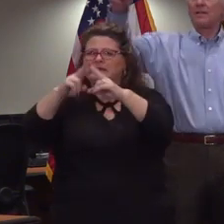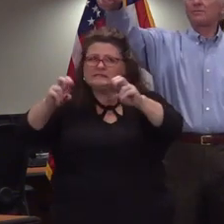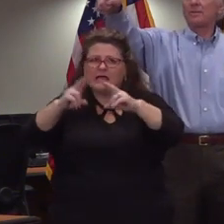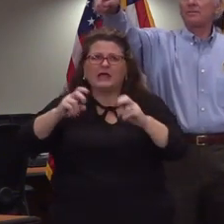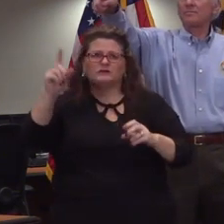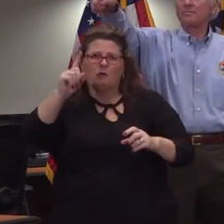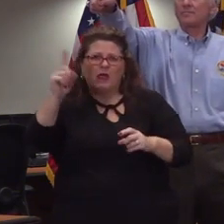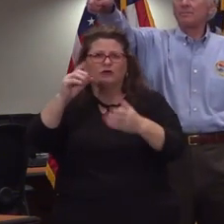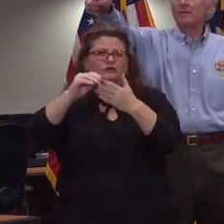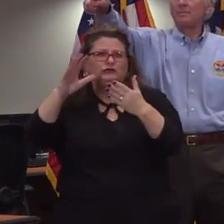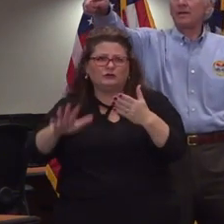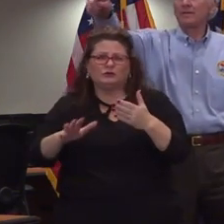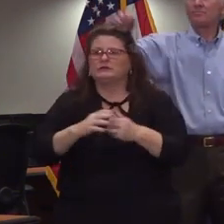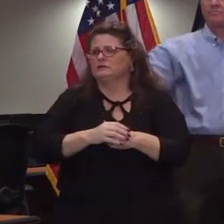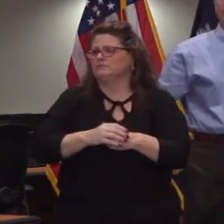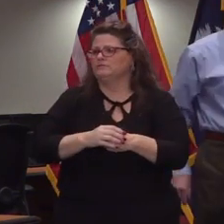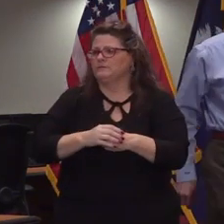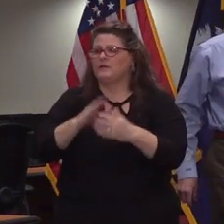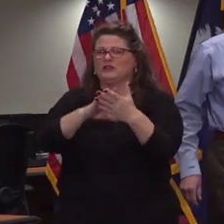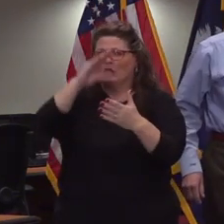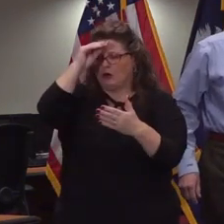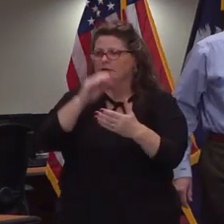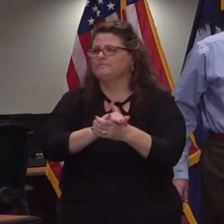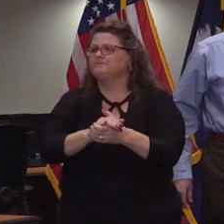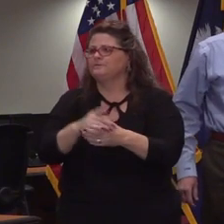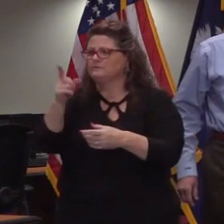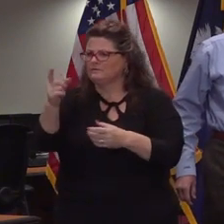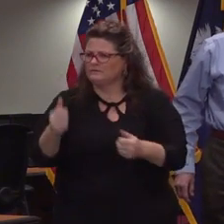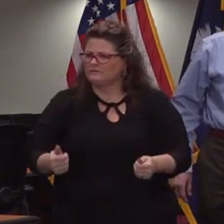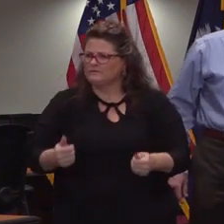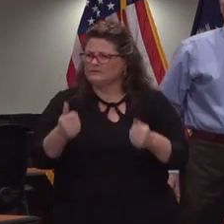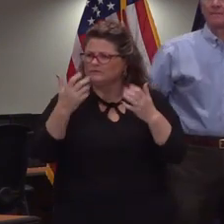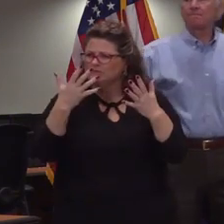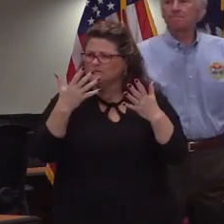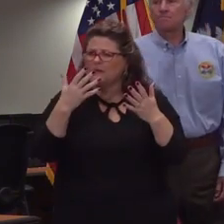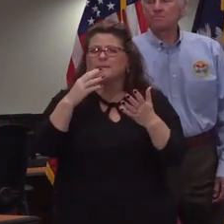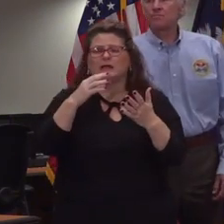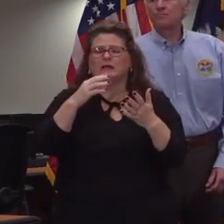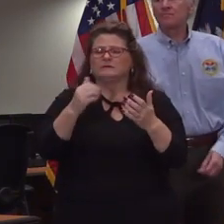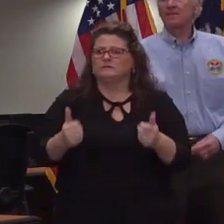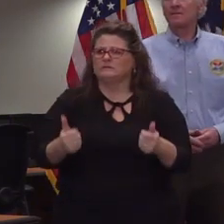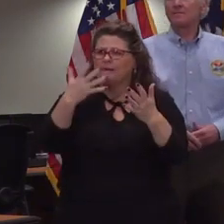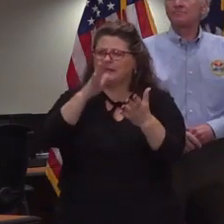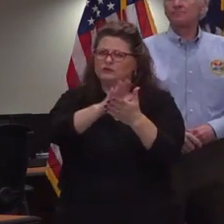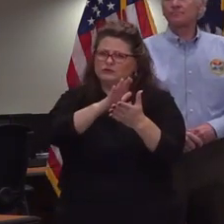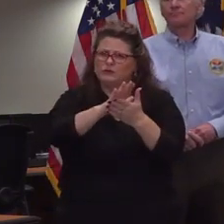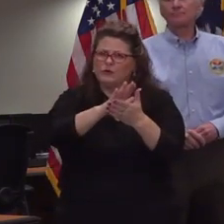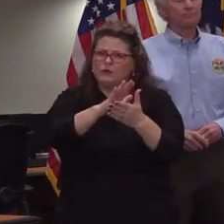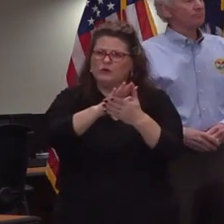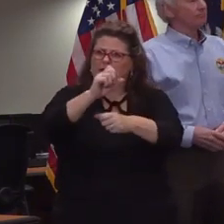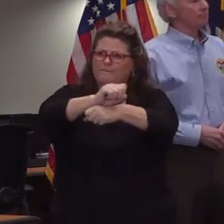last question how many employees in the school districts have tested positive for covid19 i know we've heard some